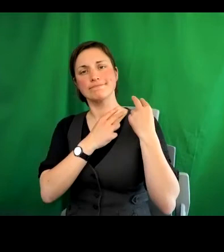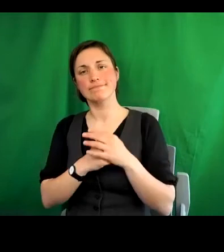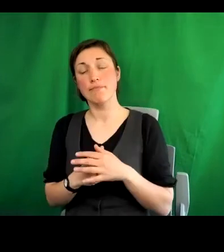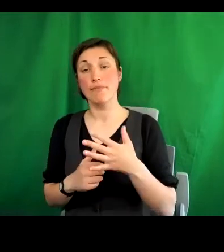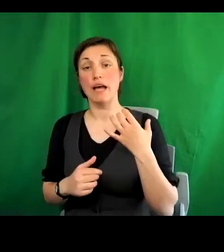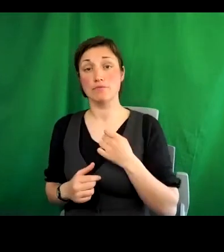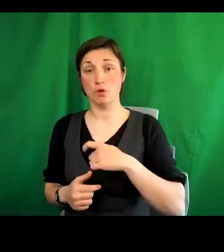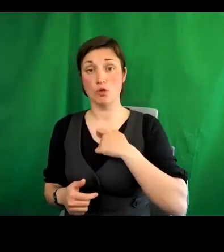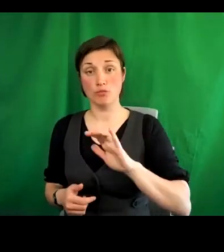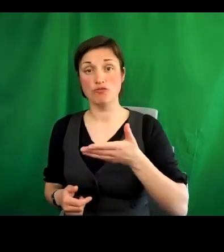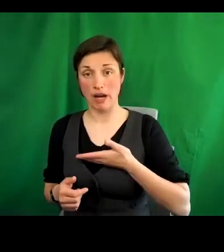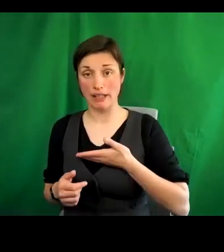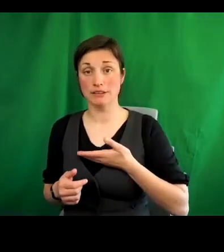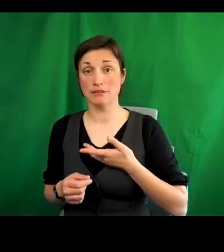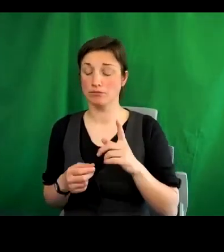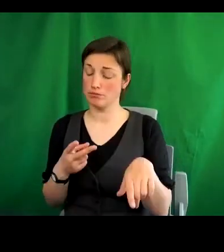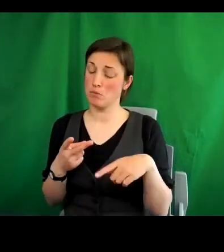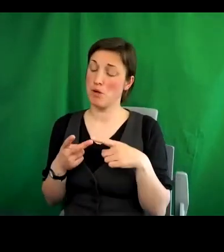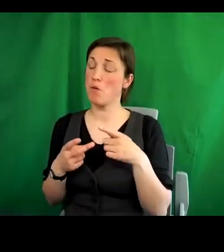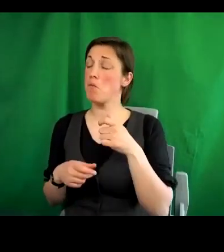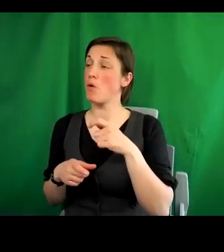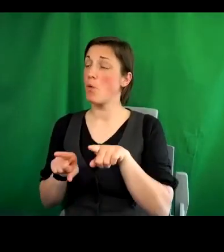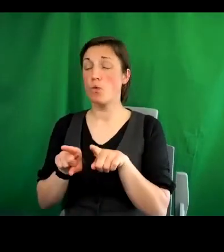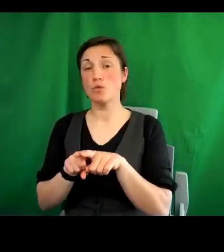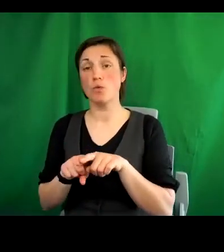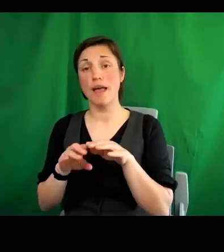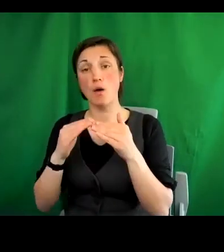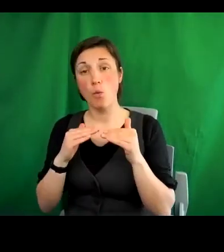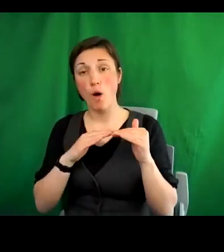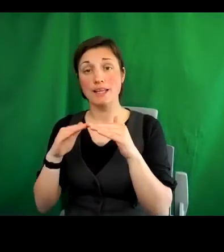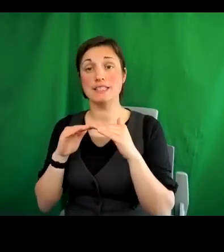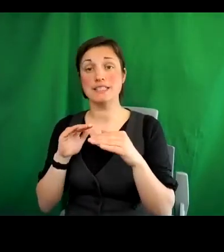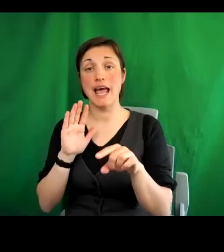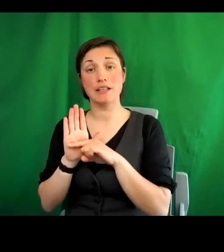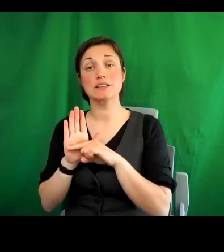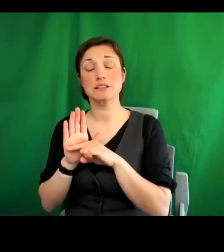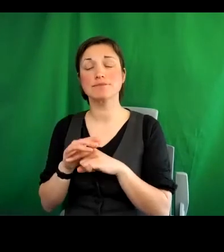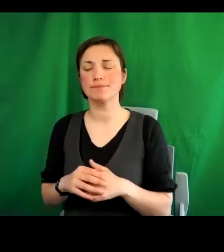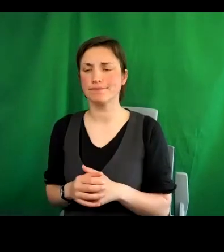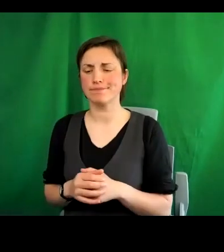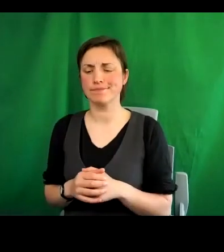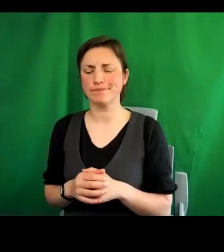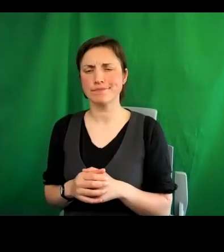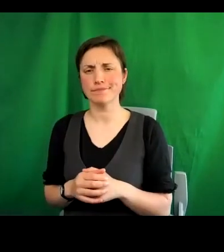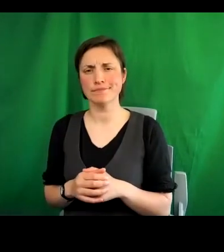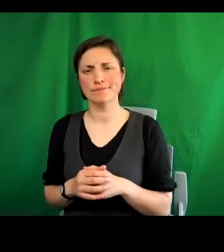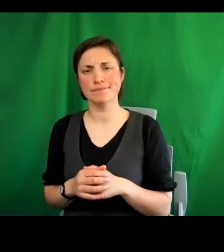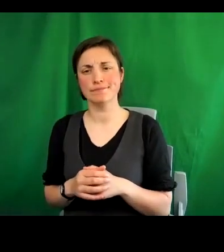we'd had the Equality Act for a significant period of that. And we took stock of what we had been